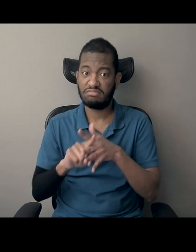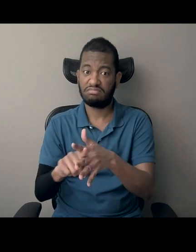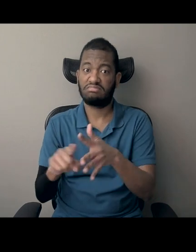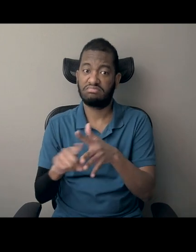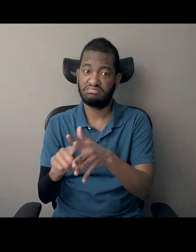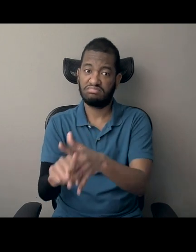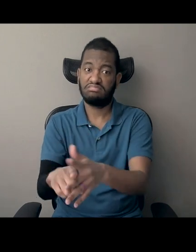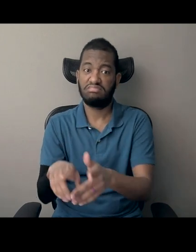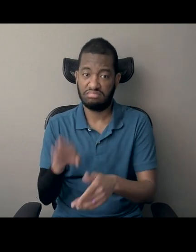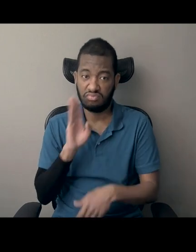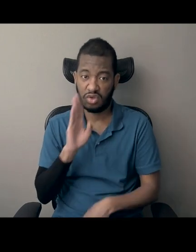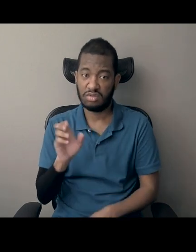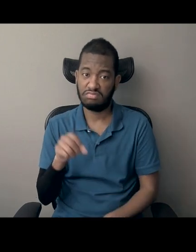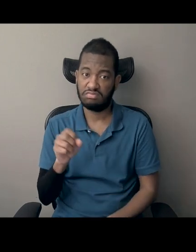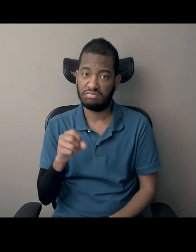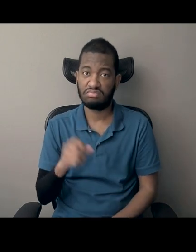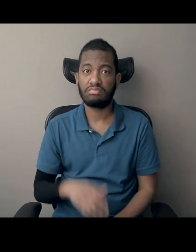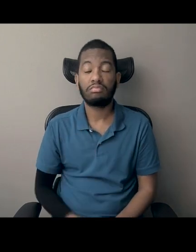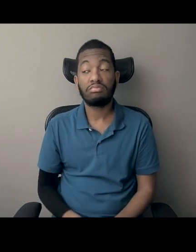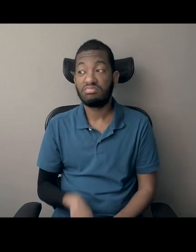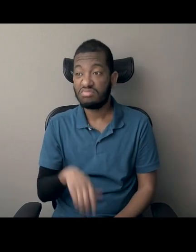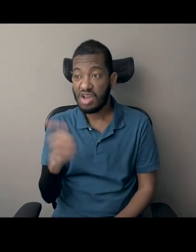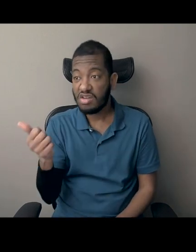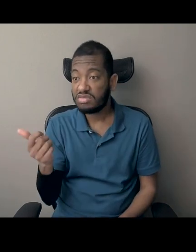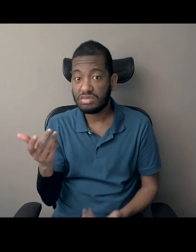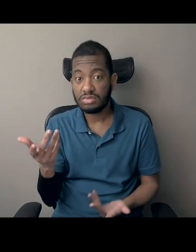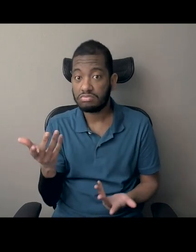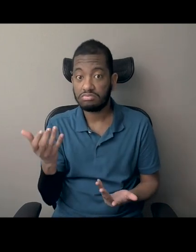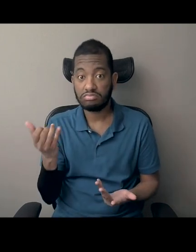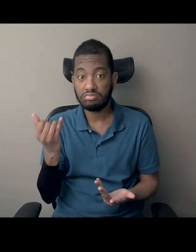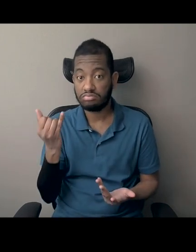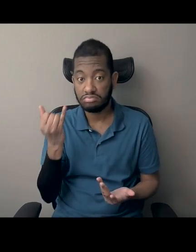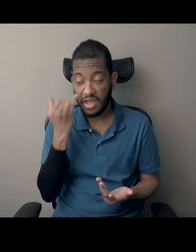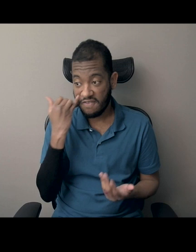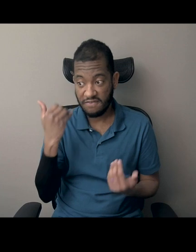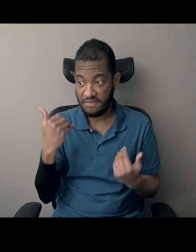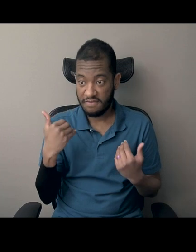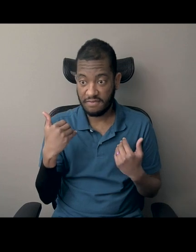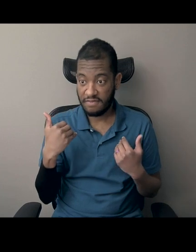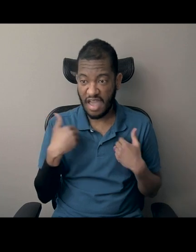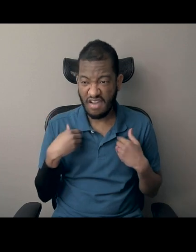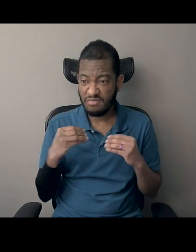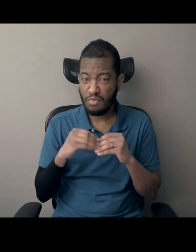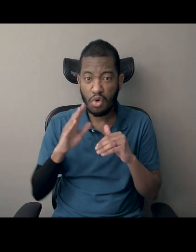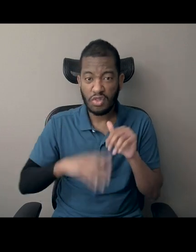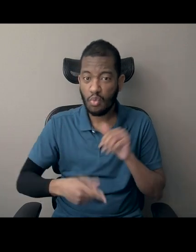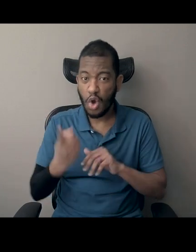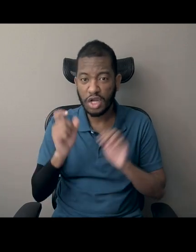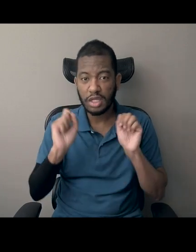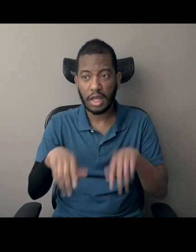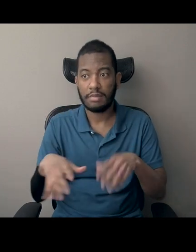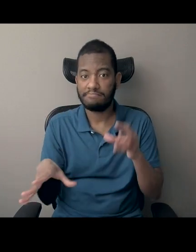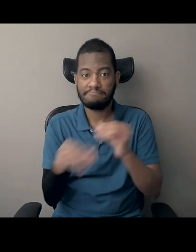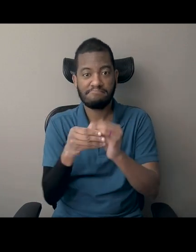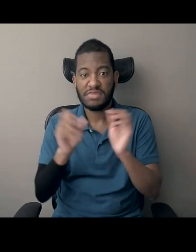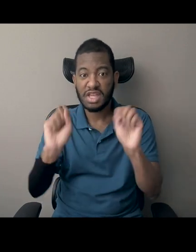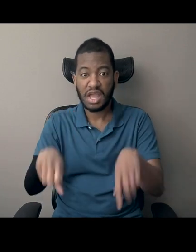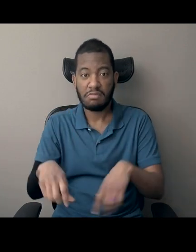Um, what else? And feel free to enter more than, more than once. Failed. Um,